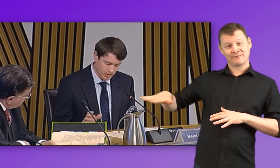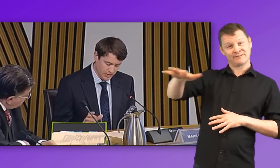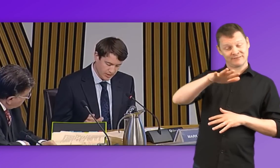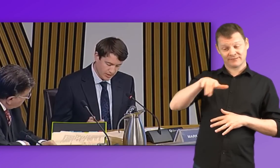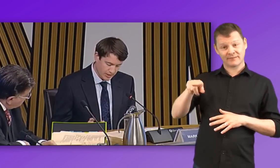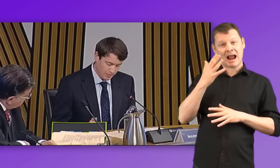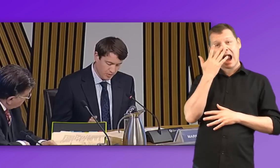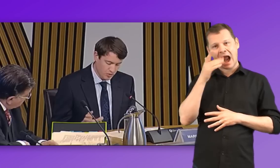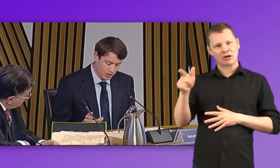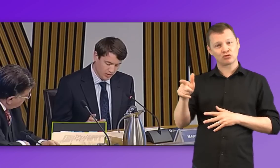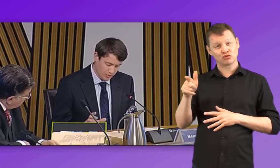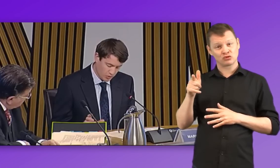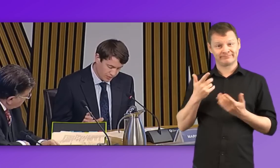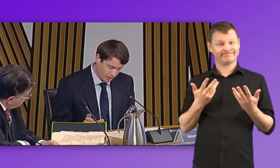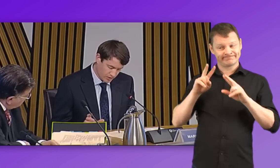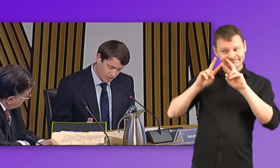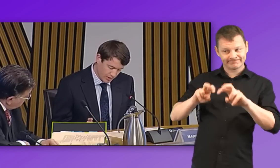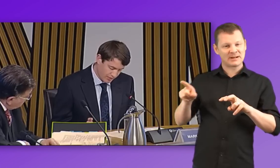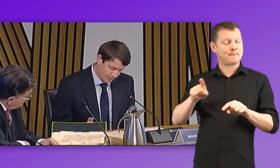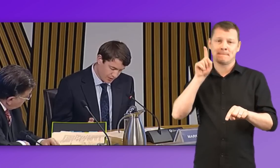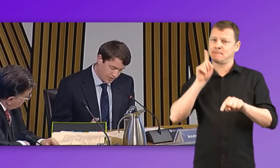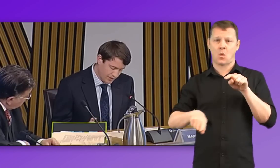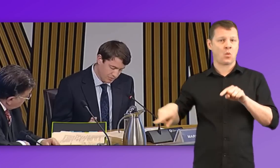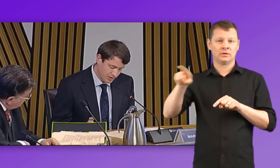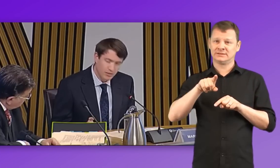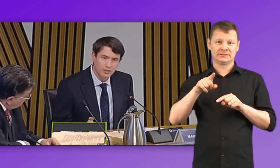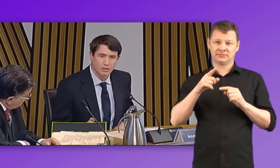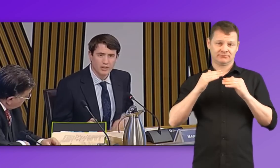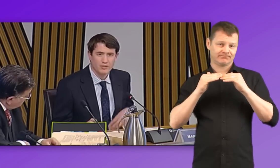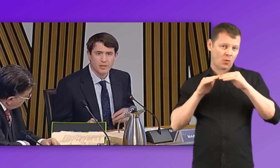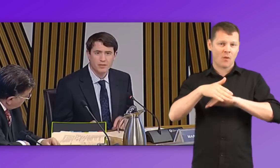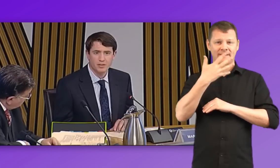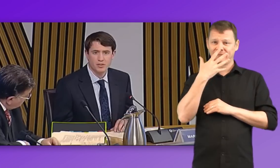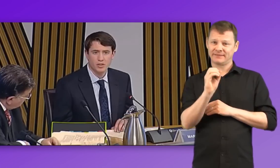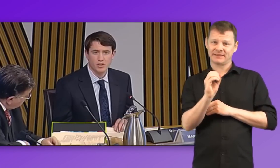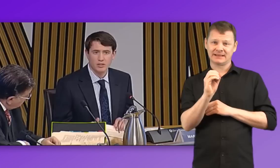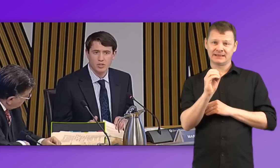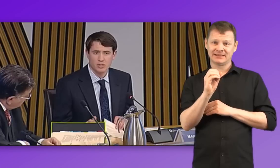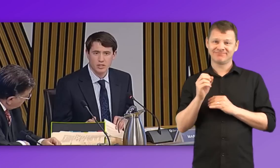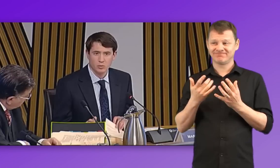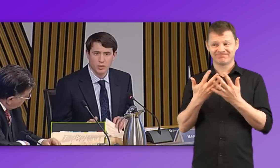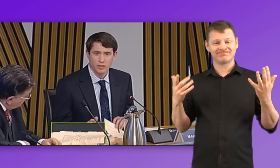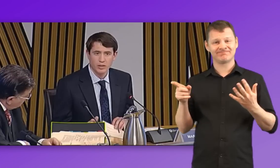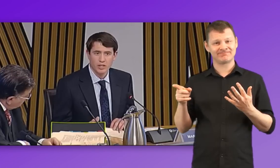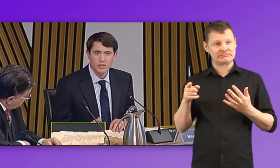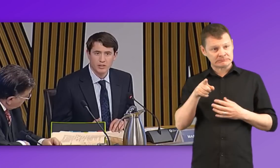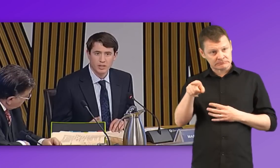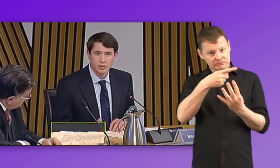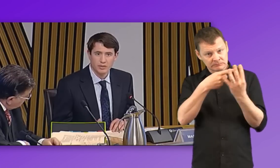the majority of qualified staff are in their mid to late 50s. Just to see whether you agree with